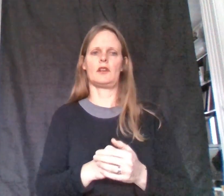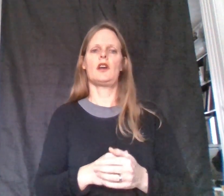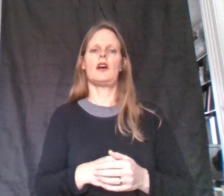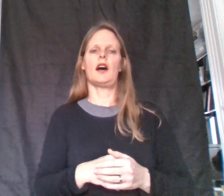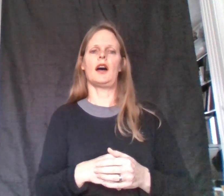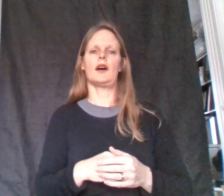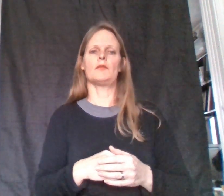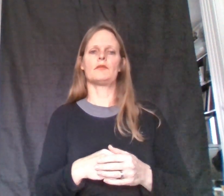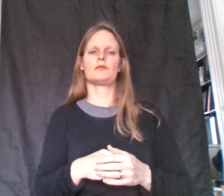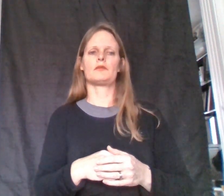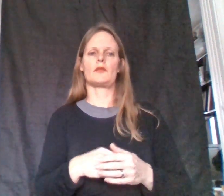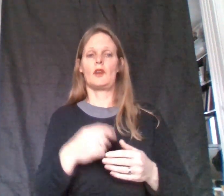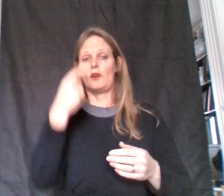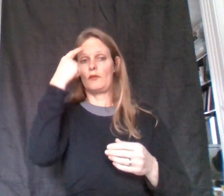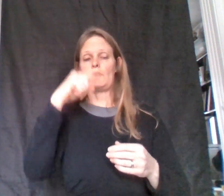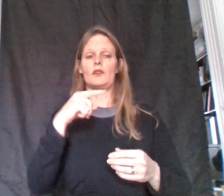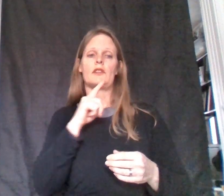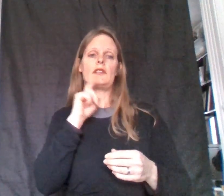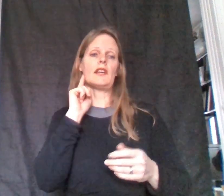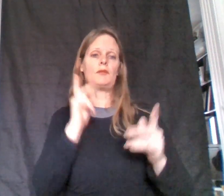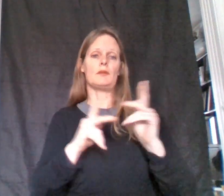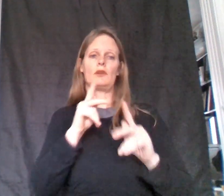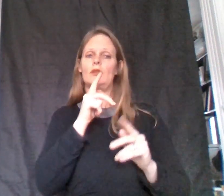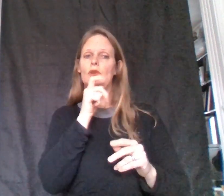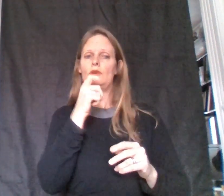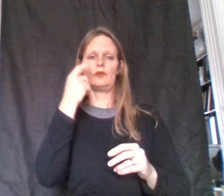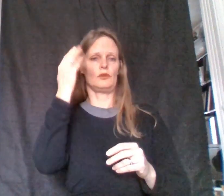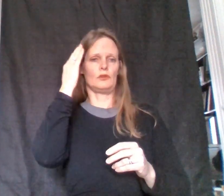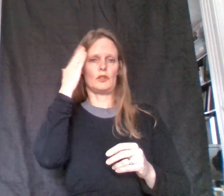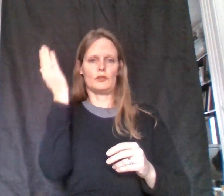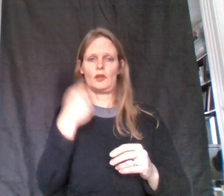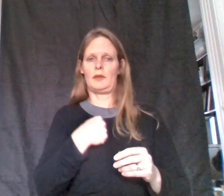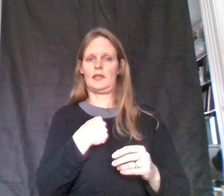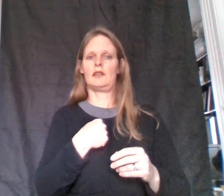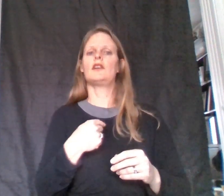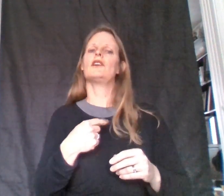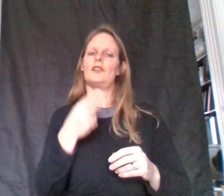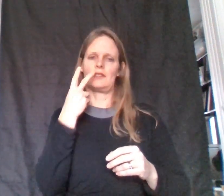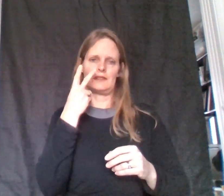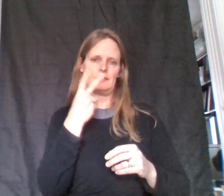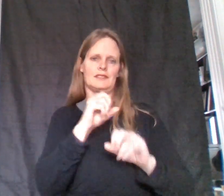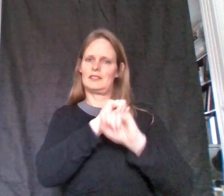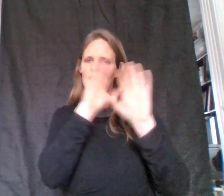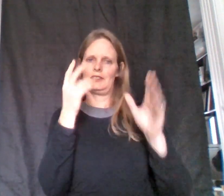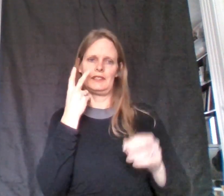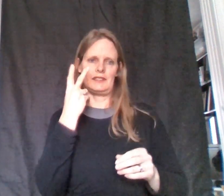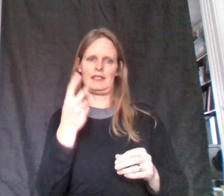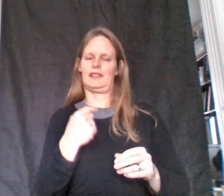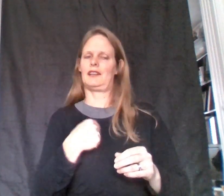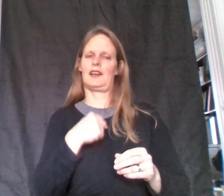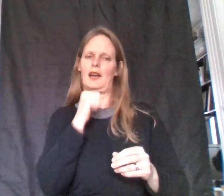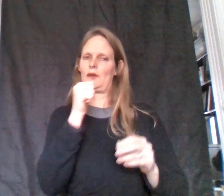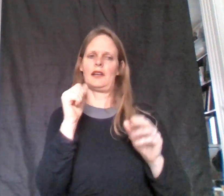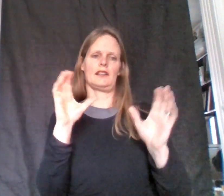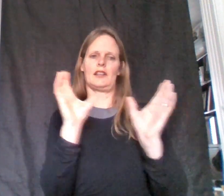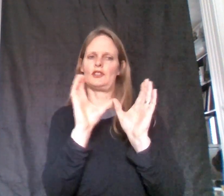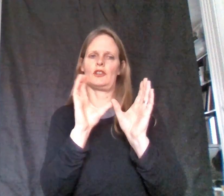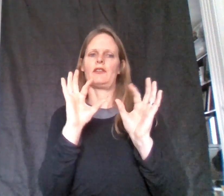for the deaf people who don't know me. You can clearly see I'm not a certified